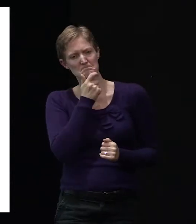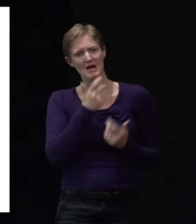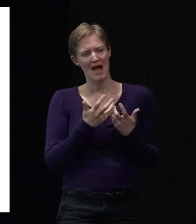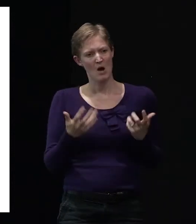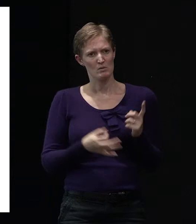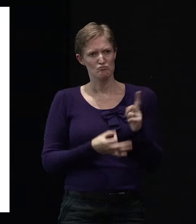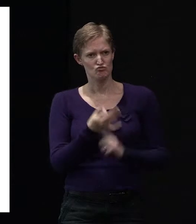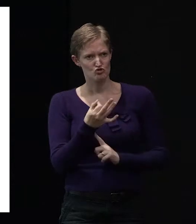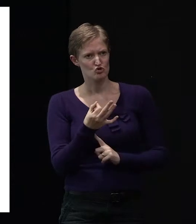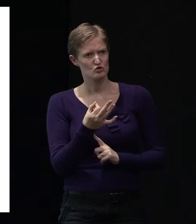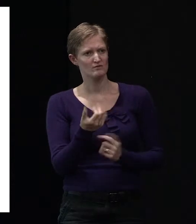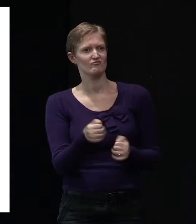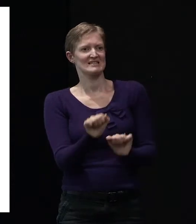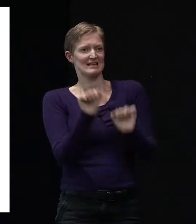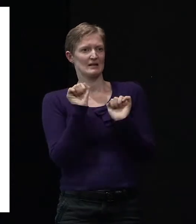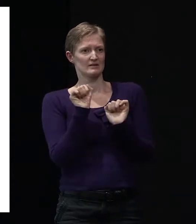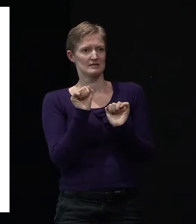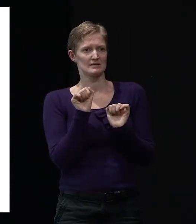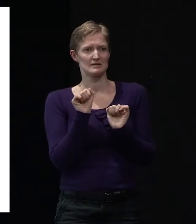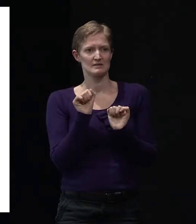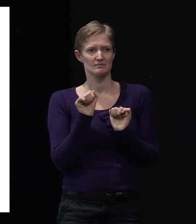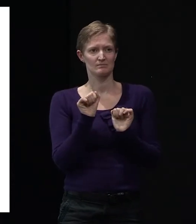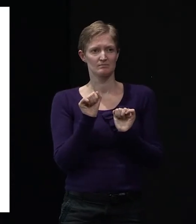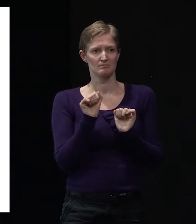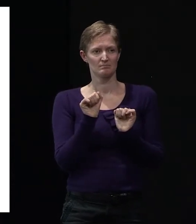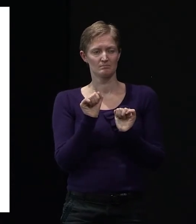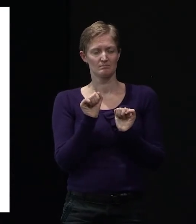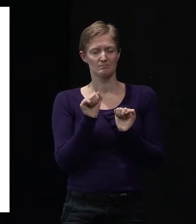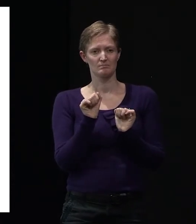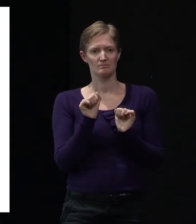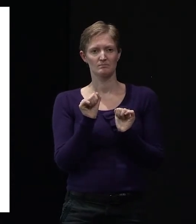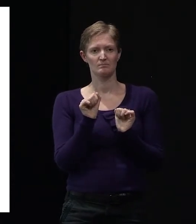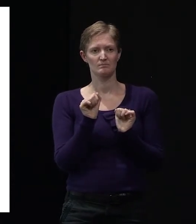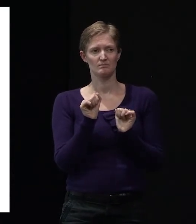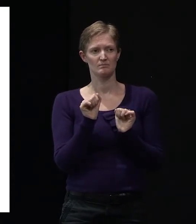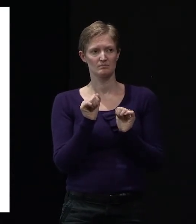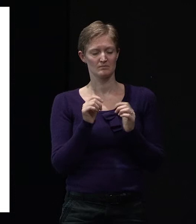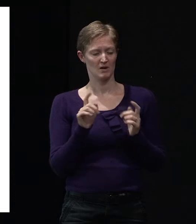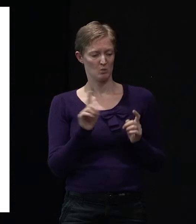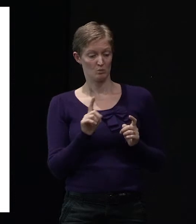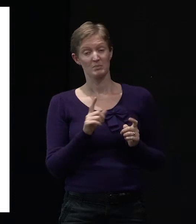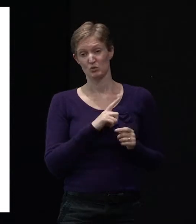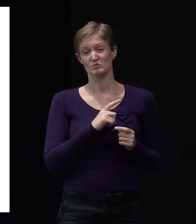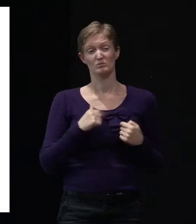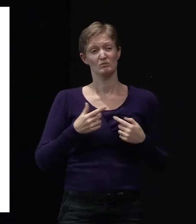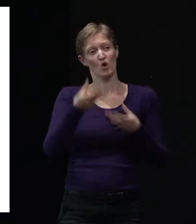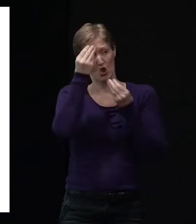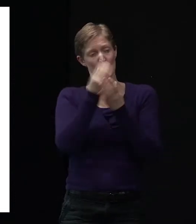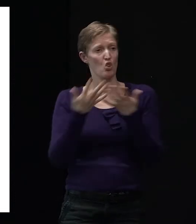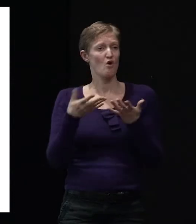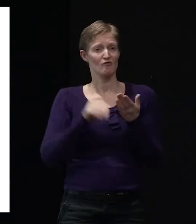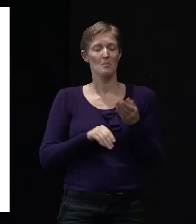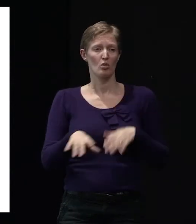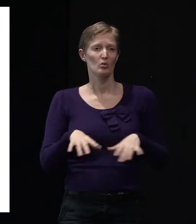to improve the resilience of your house in terms of the kinds of learnings and lessons we've had from the disasters